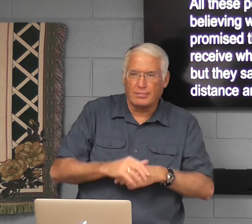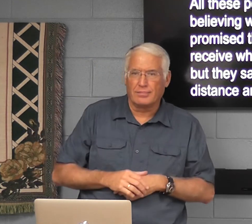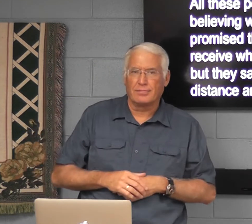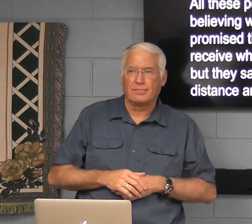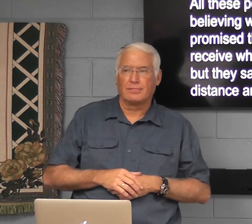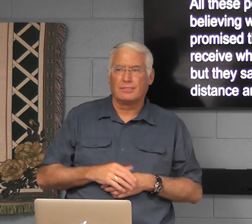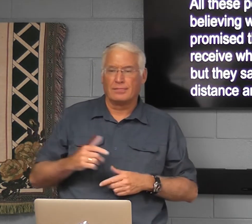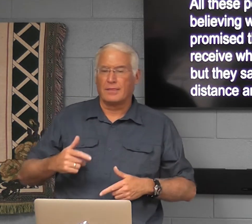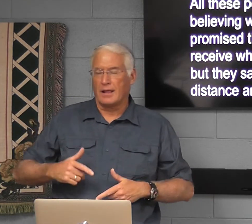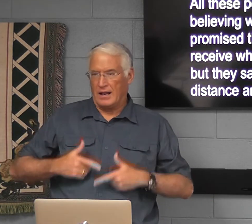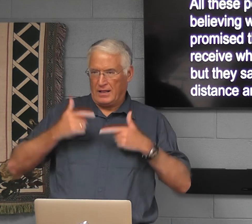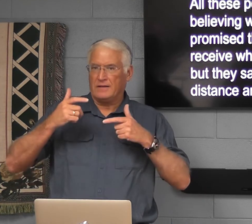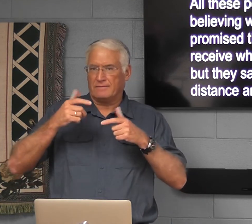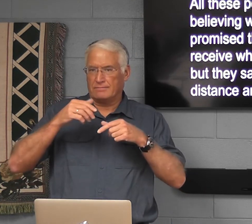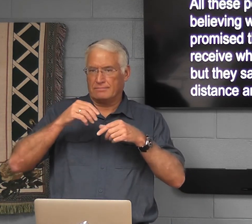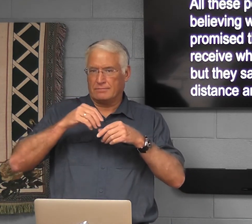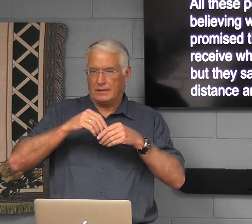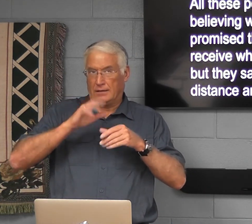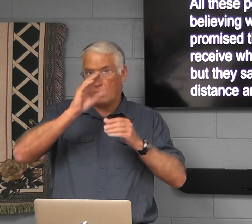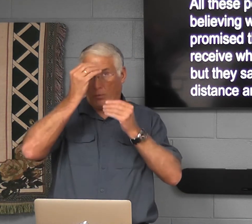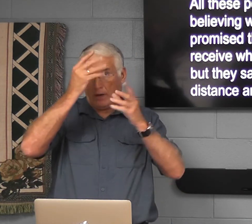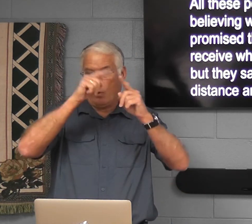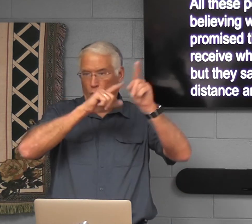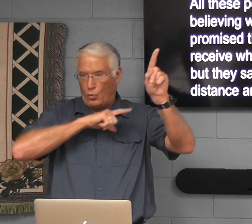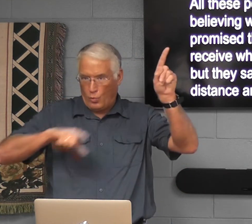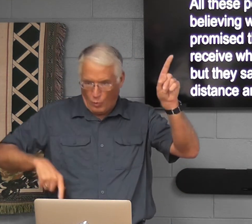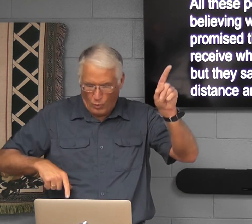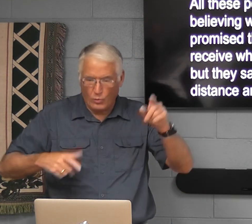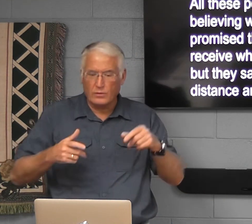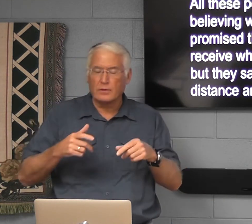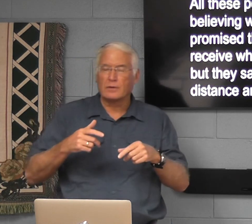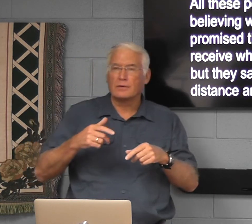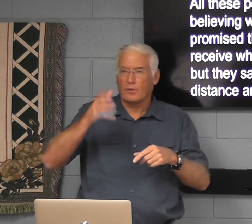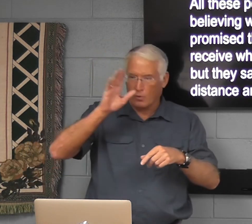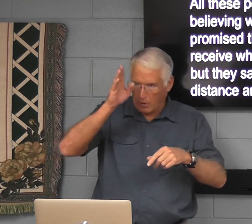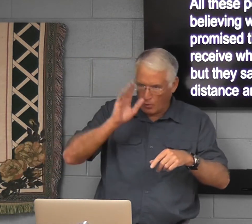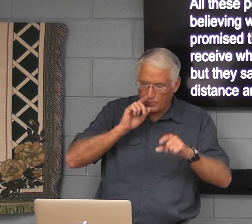Our job is to spread the gospel. To leave in obedience to the Lord.